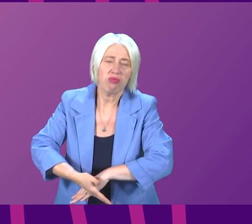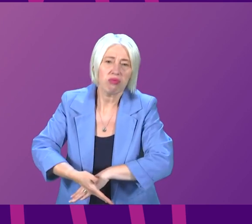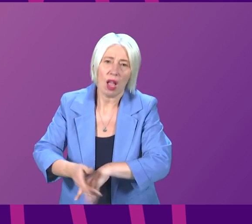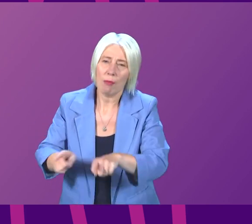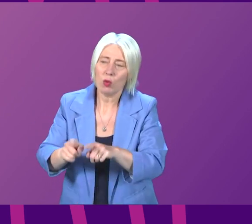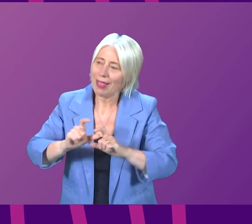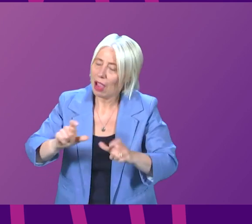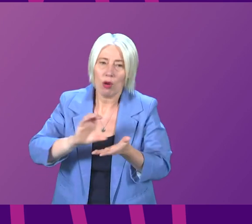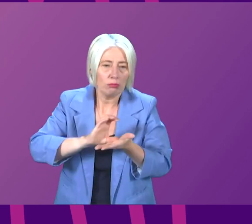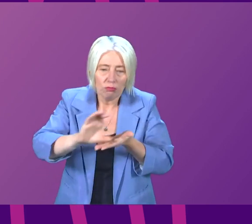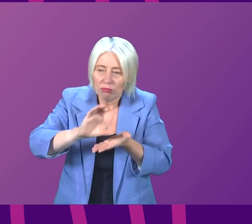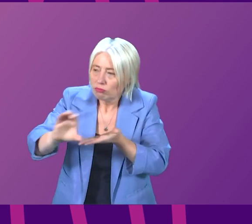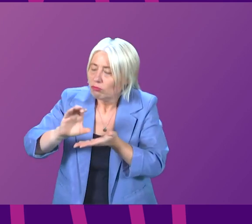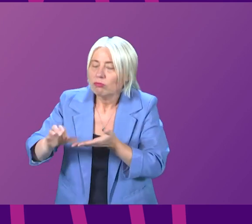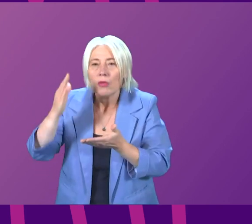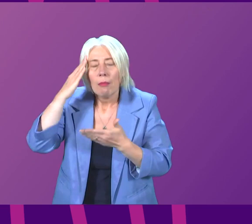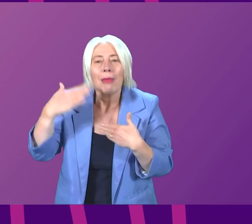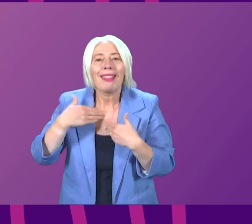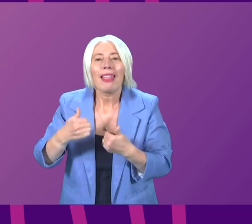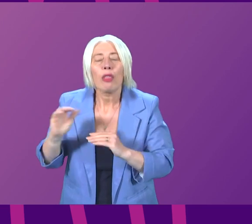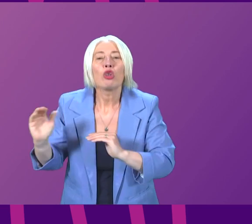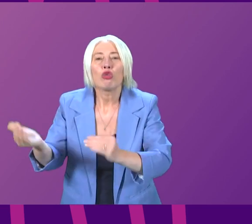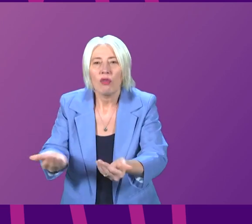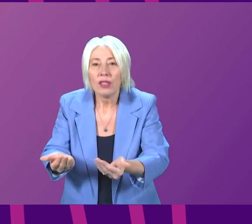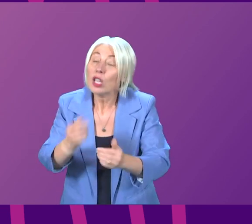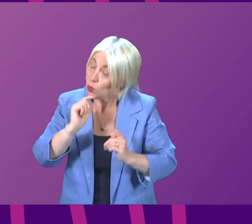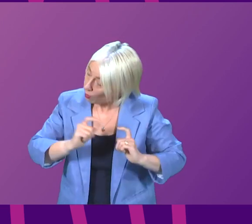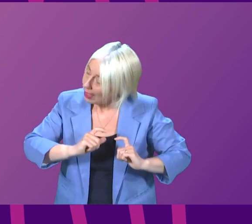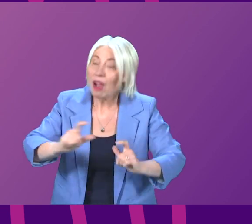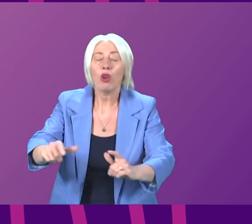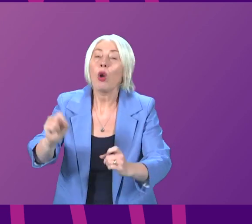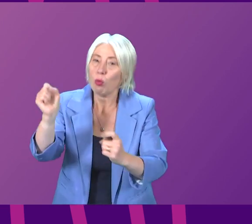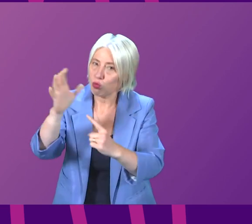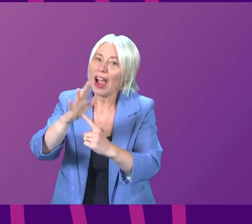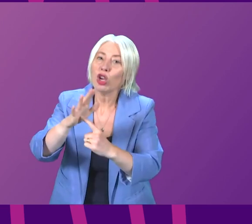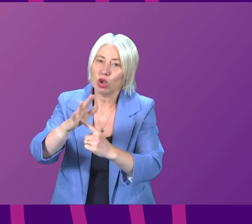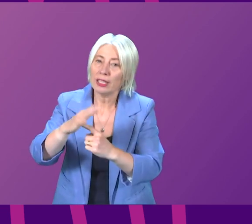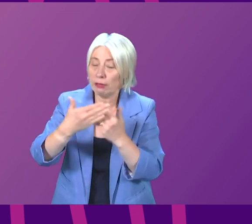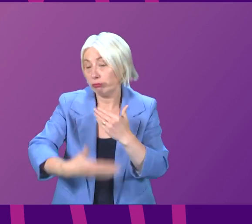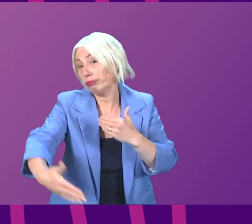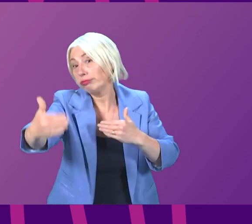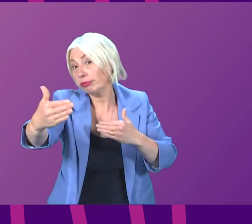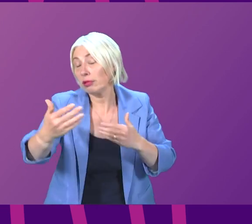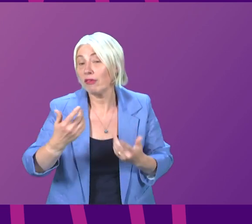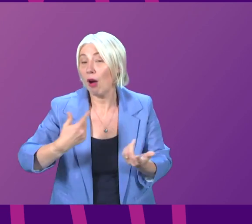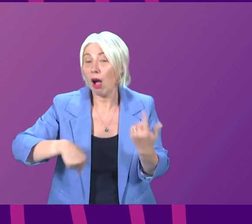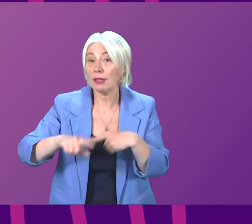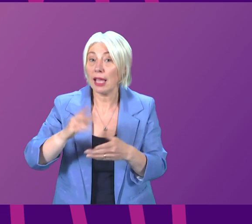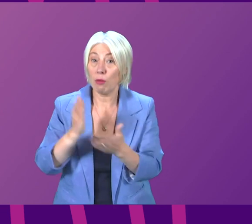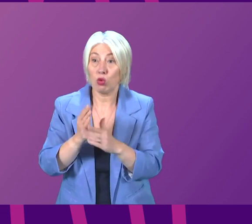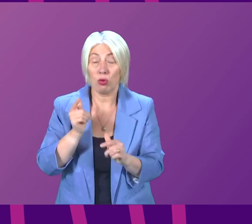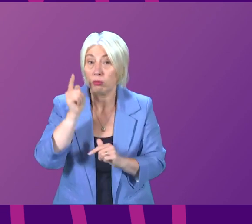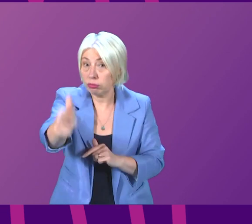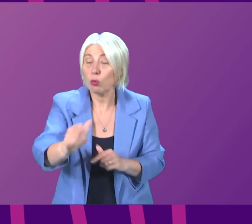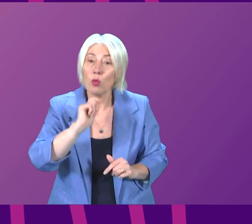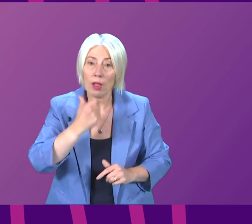to invest in mental health services. And this is something that is going to continue to be a priority for the foreseeable future, and I'm sure much beyond that.